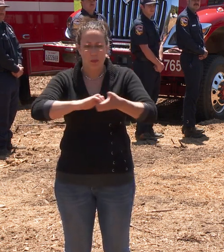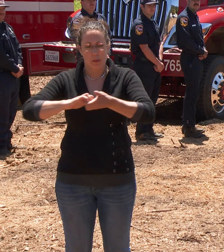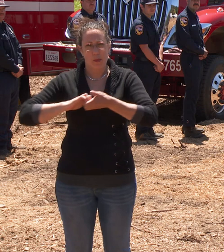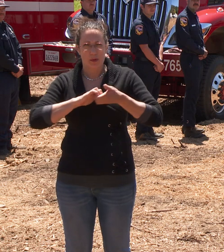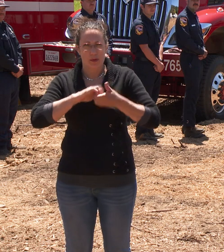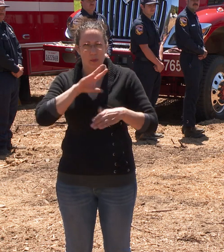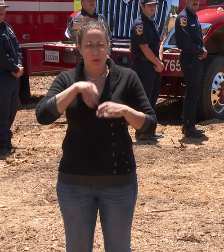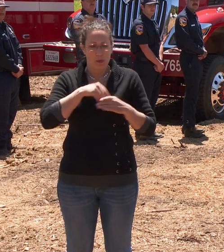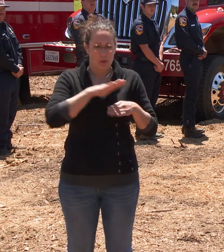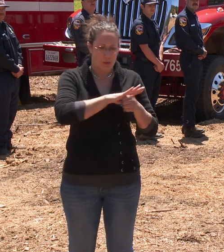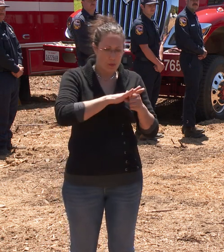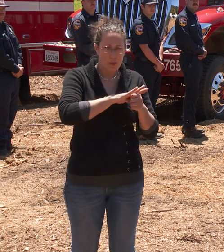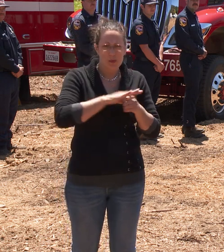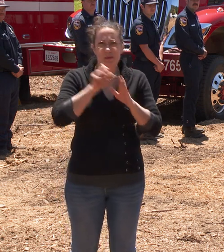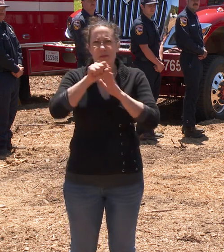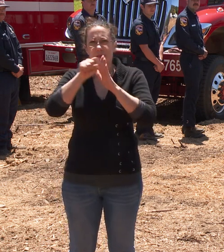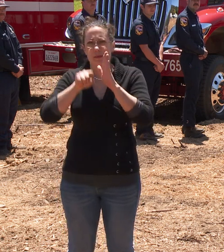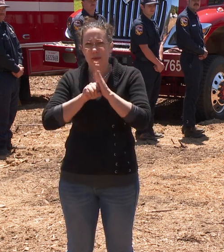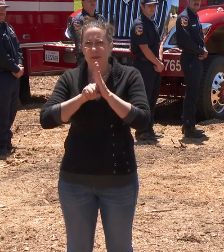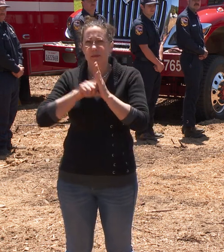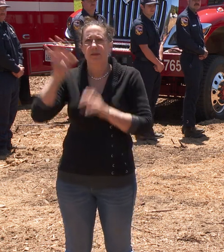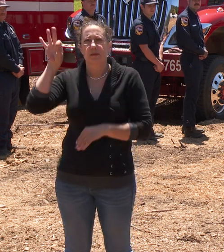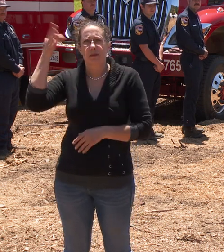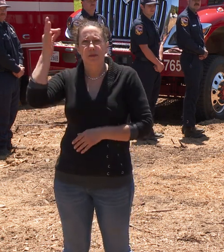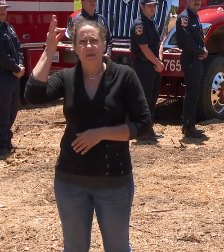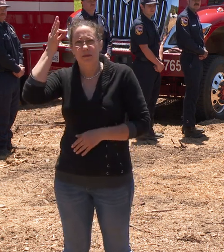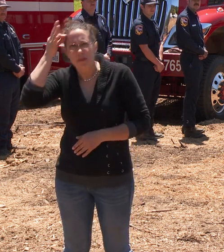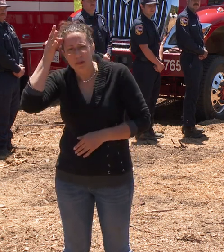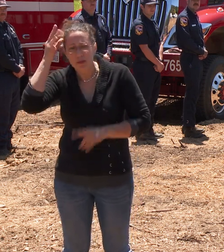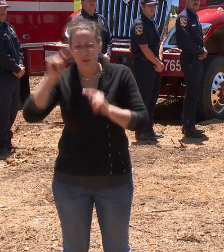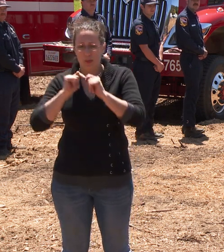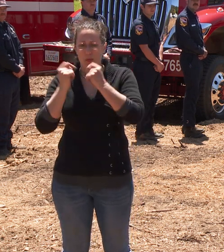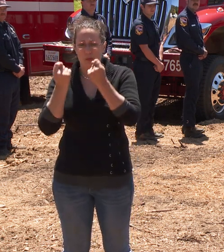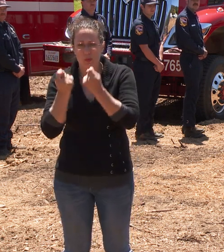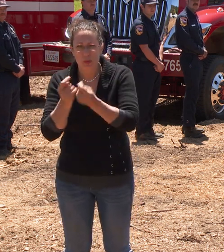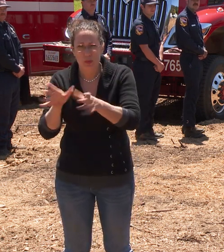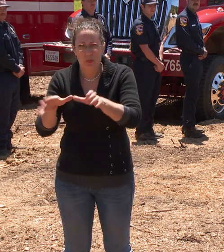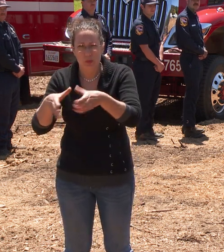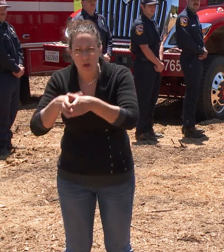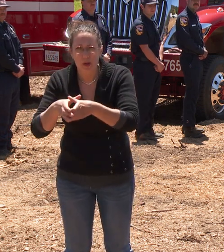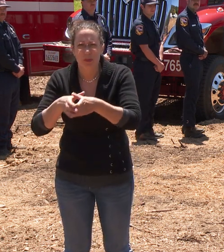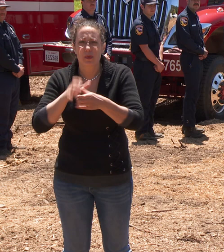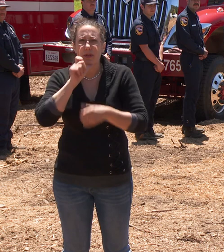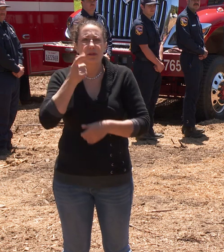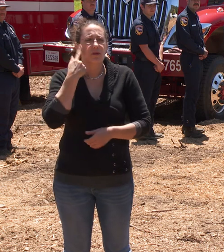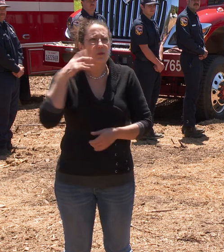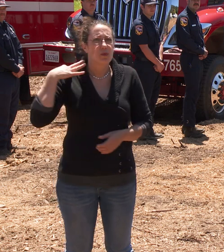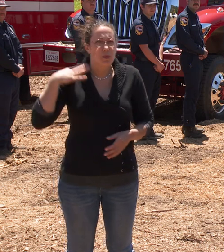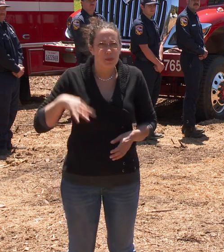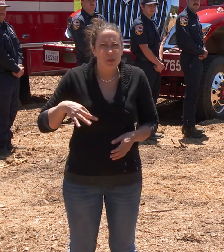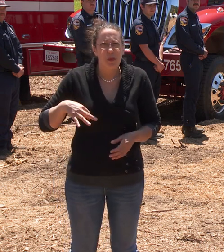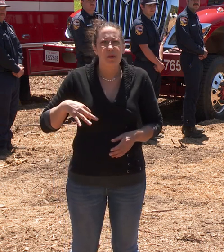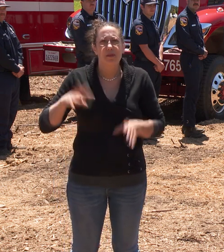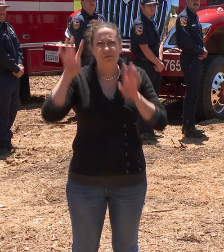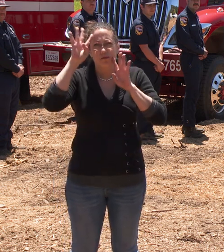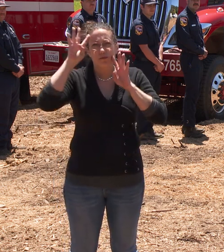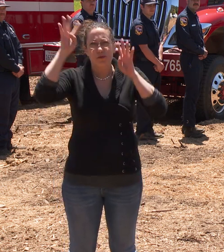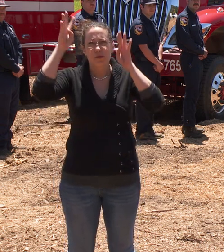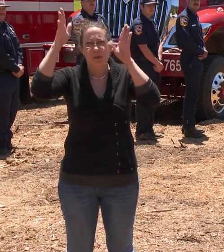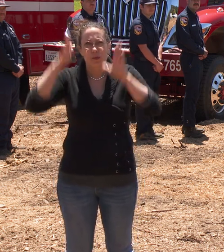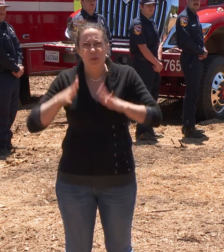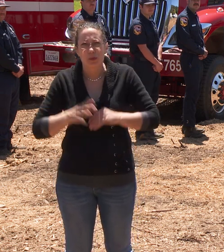local, state, federal, tribal nations, non-profits, innovators,